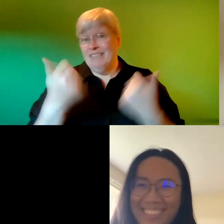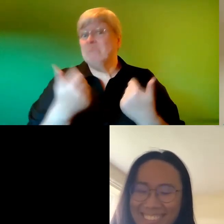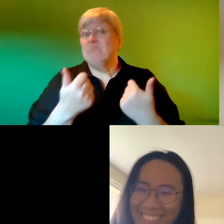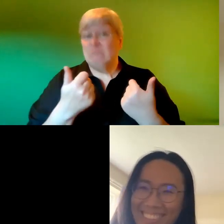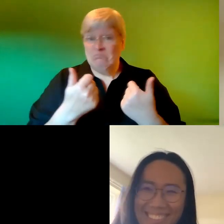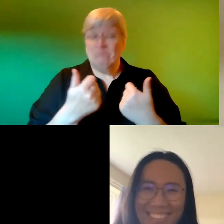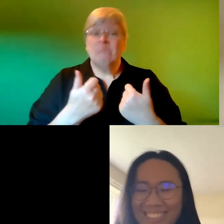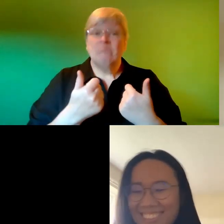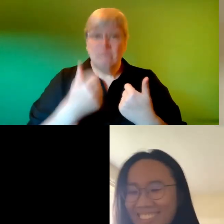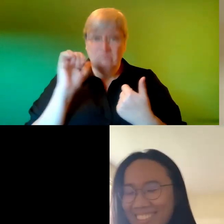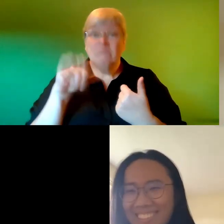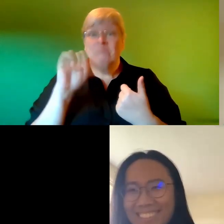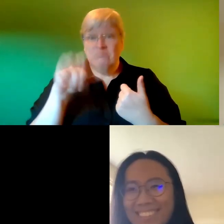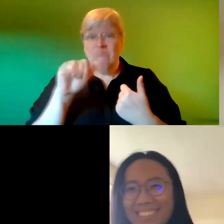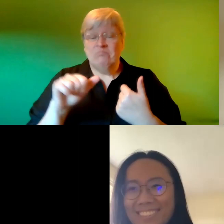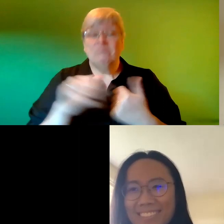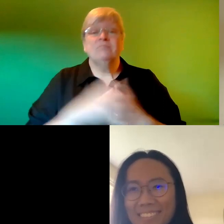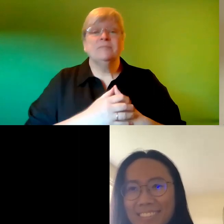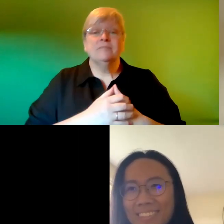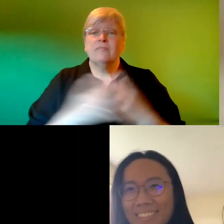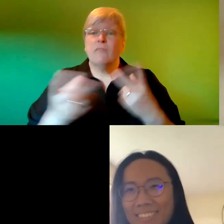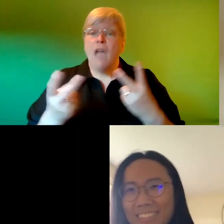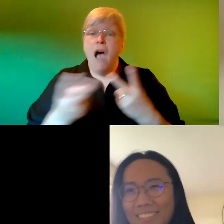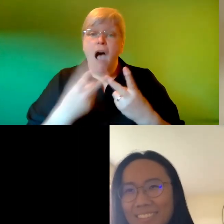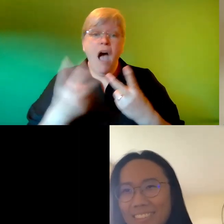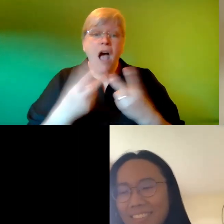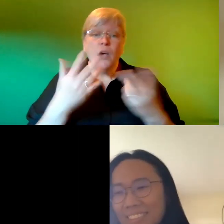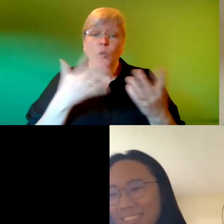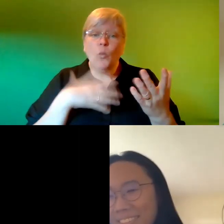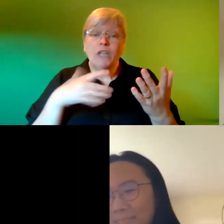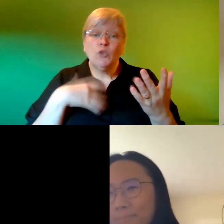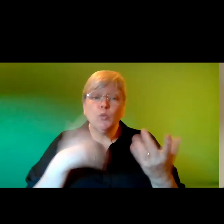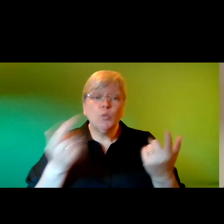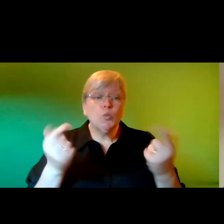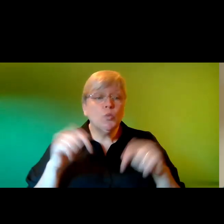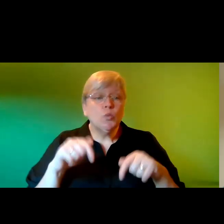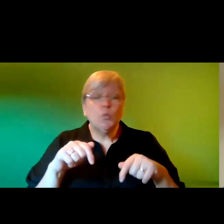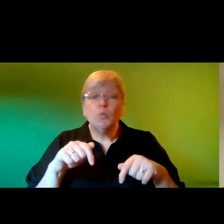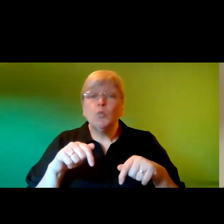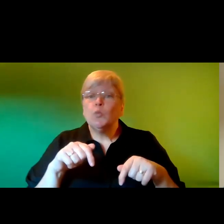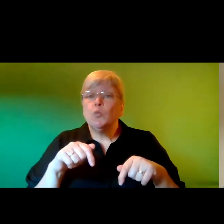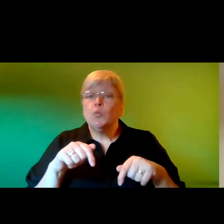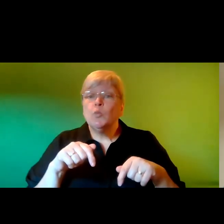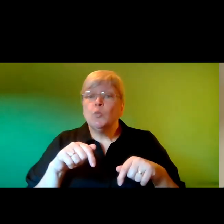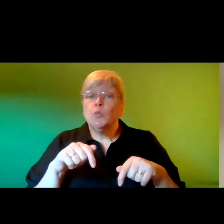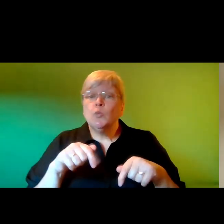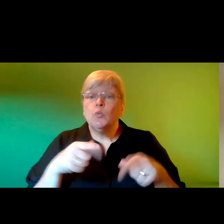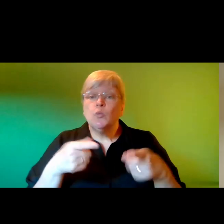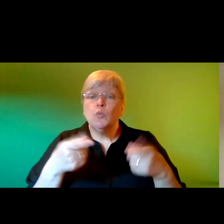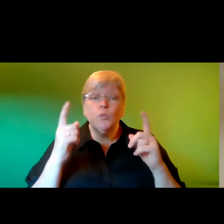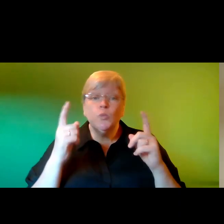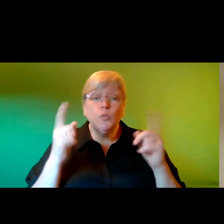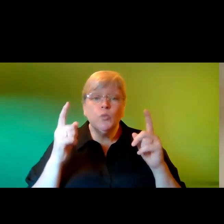hundred percent hundred percent are any of the speakers still here how about the seniors you know